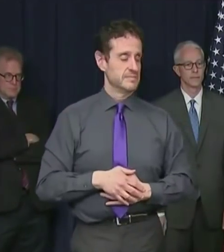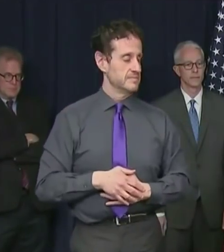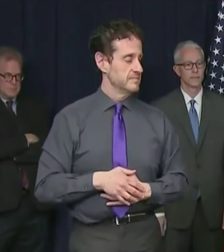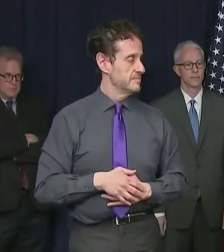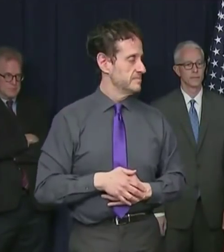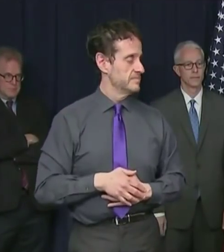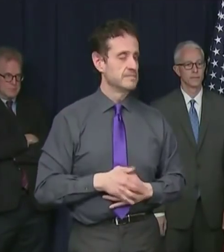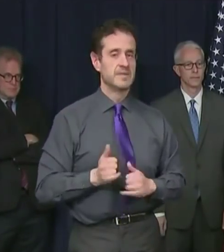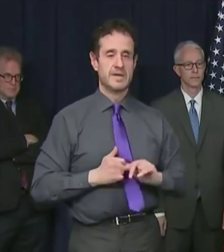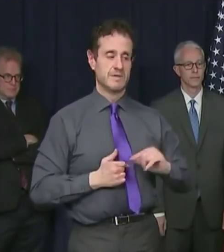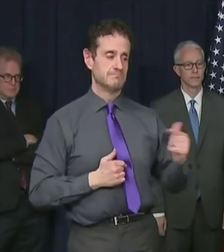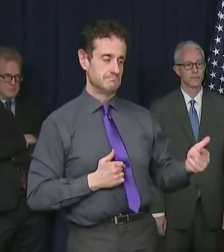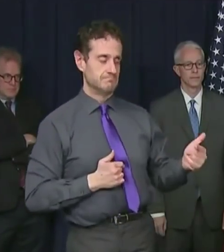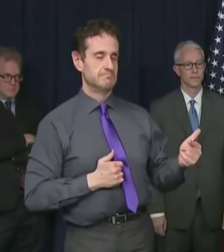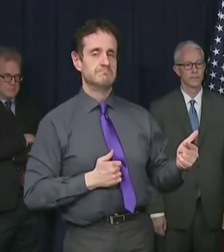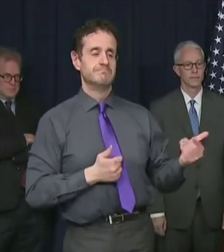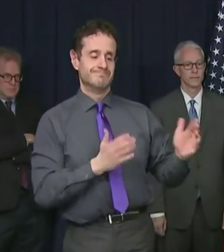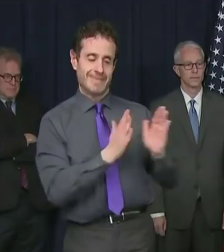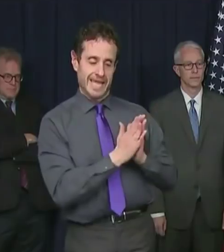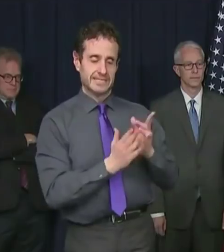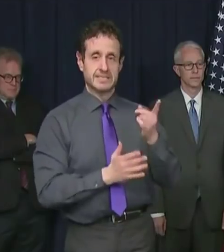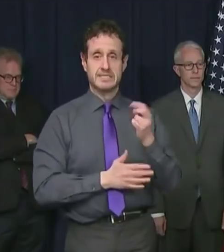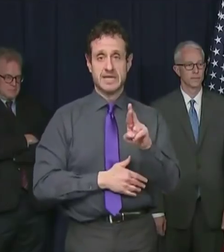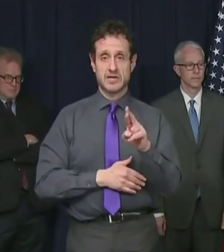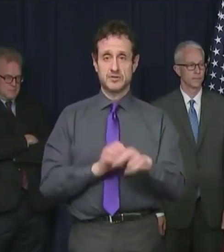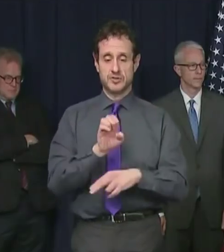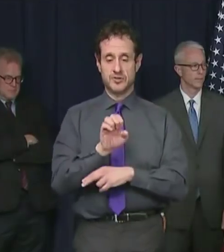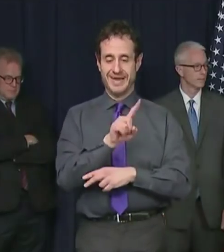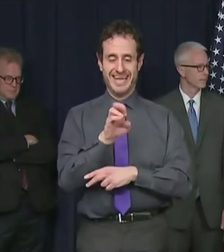I'd like to ask Dr. Ezeke to join us now.